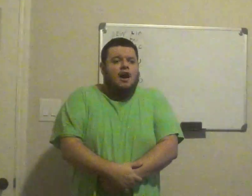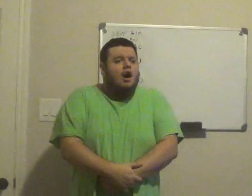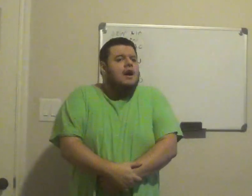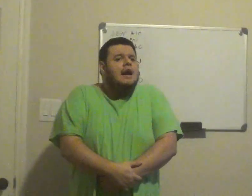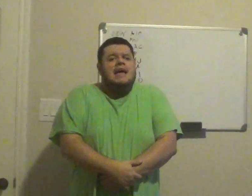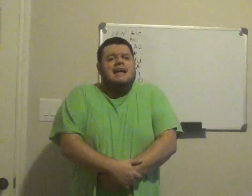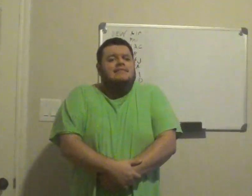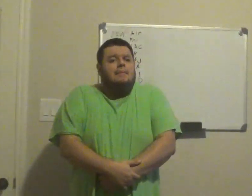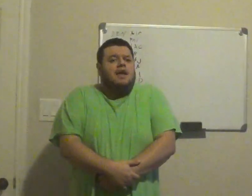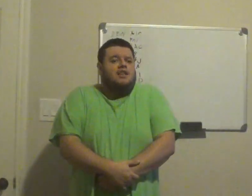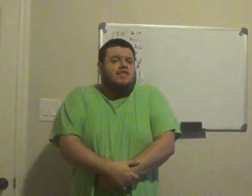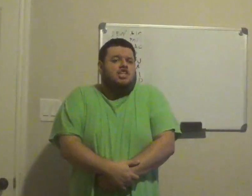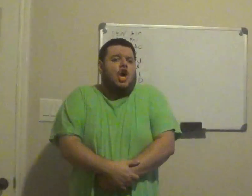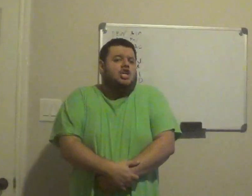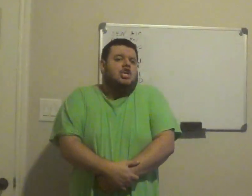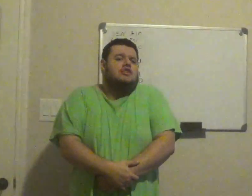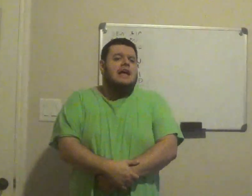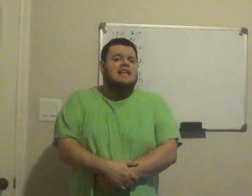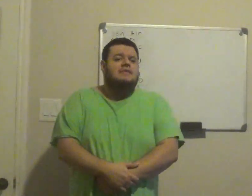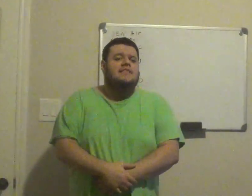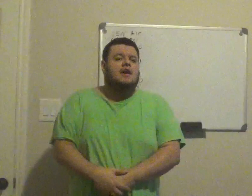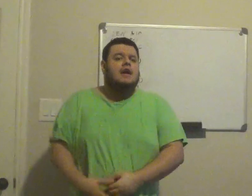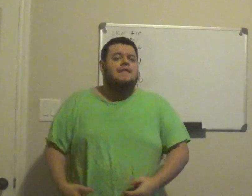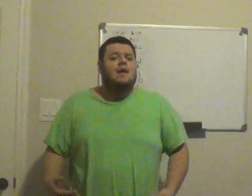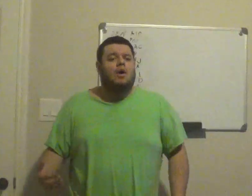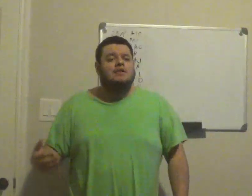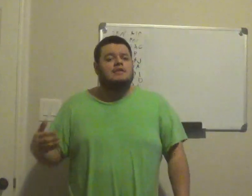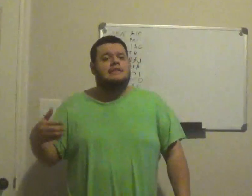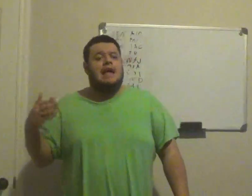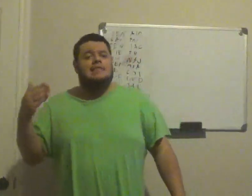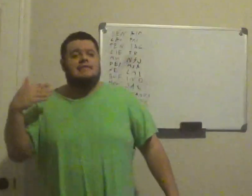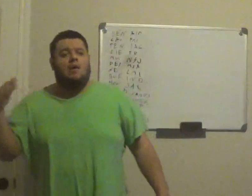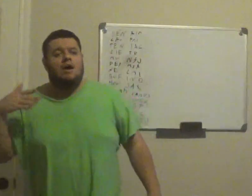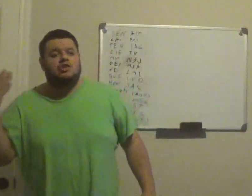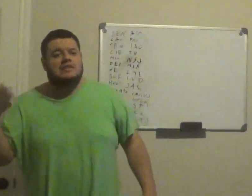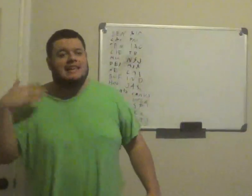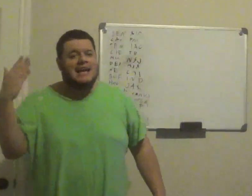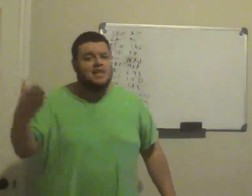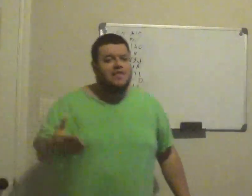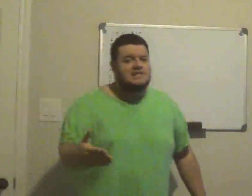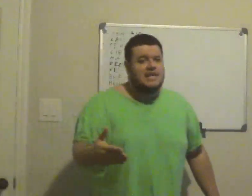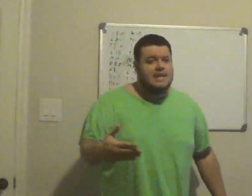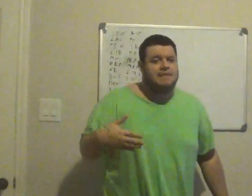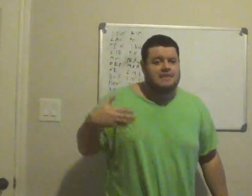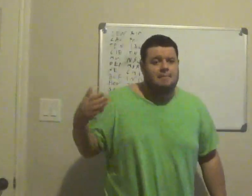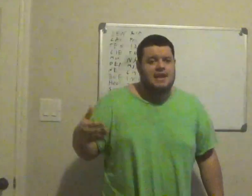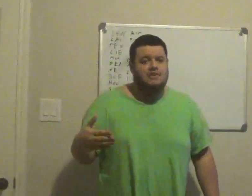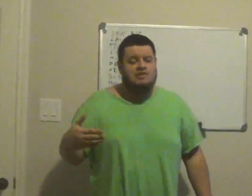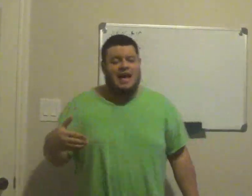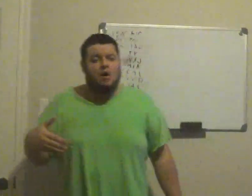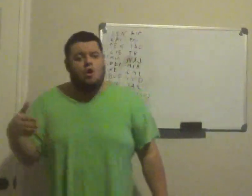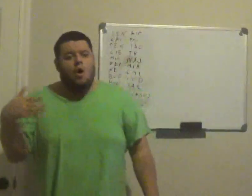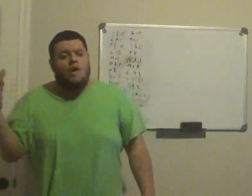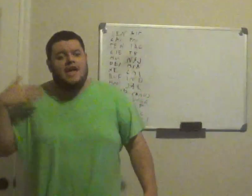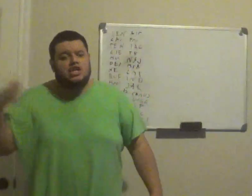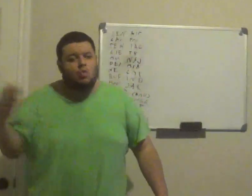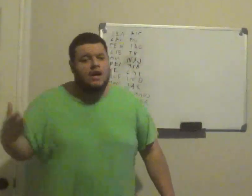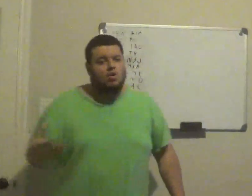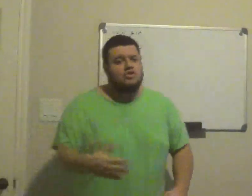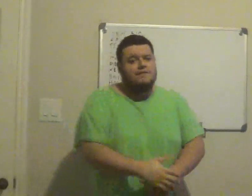are, it's not because of the Chargers, it's either they want, they want to, they like the other team that's coming into town, or they just want to go see a